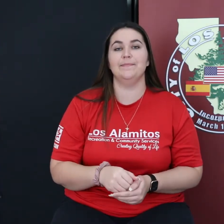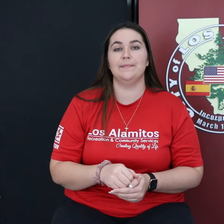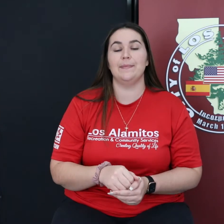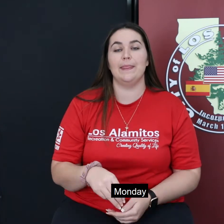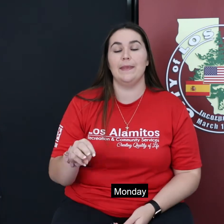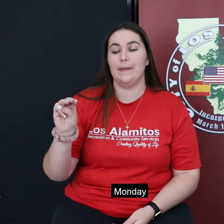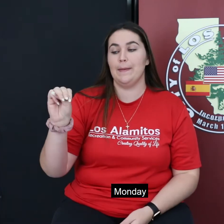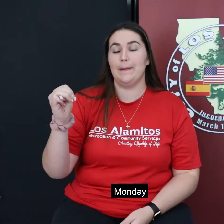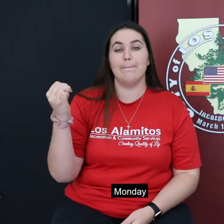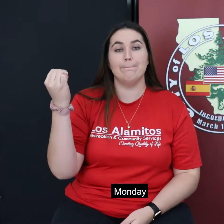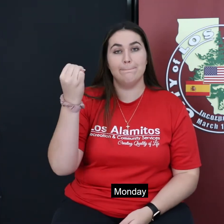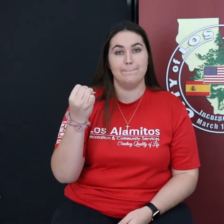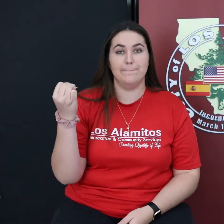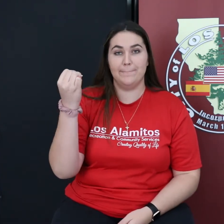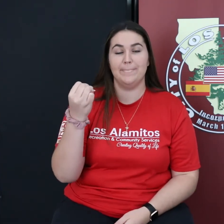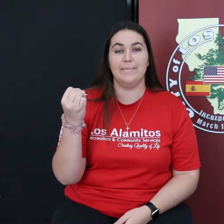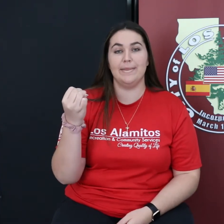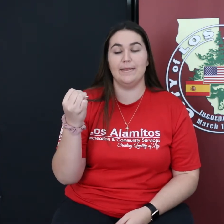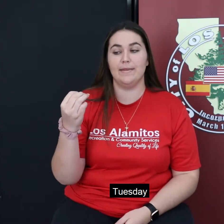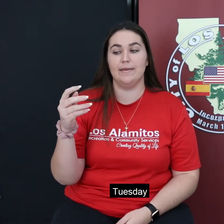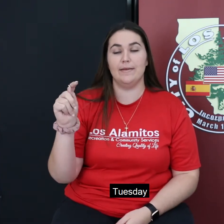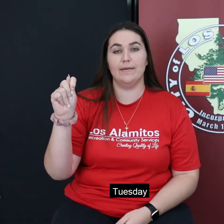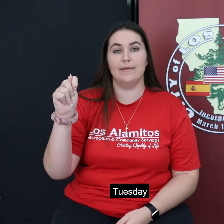Monday, Tuesday,